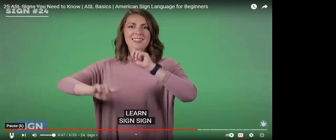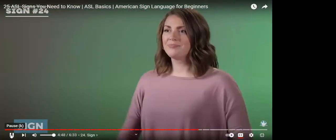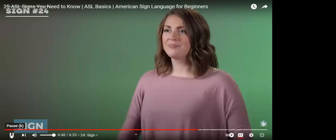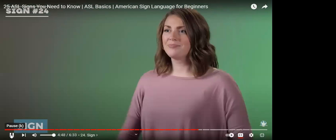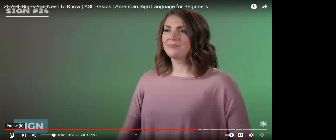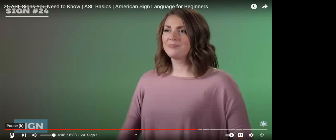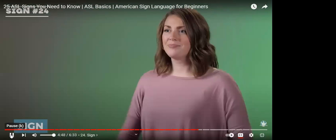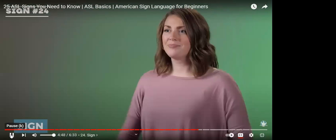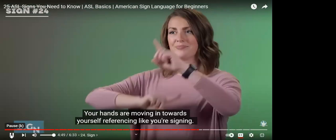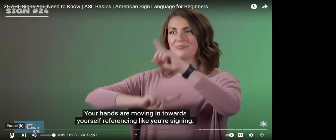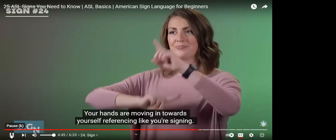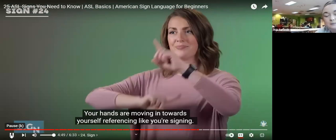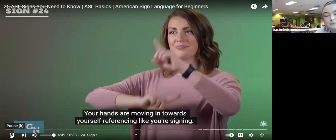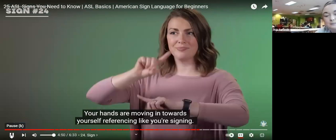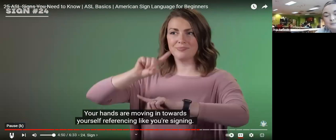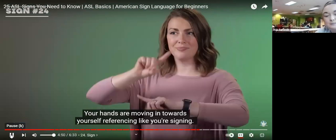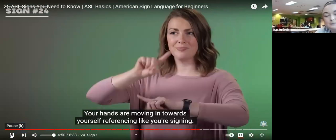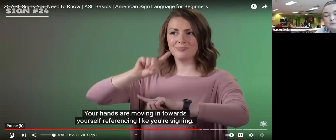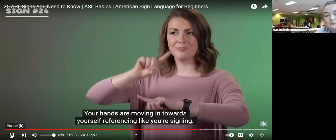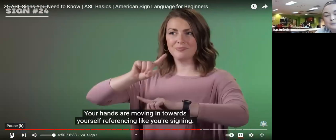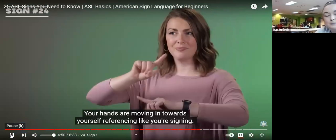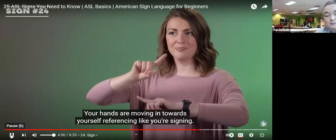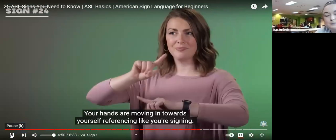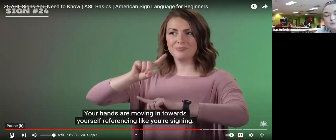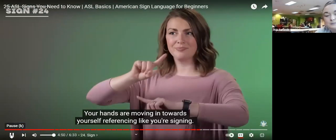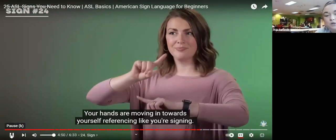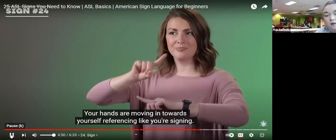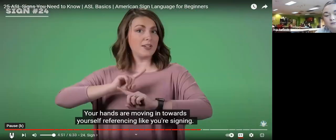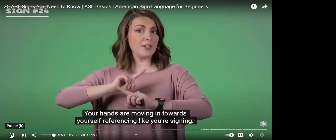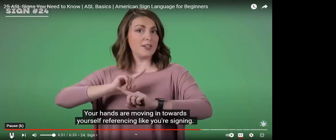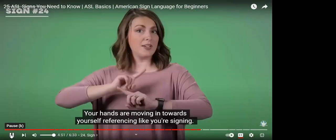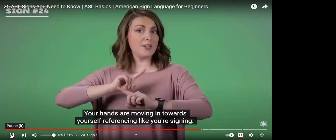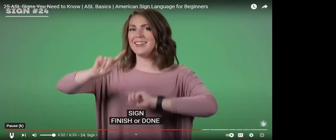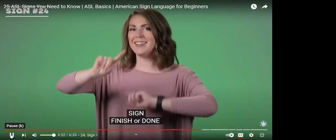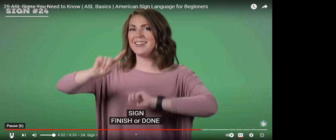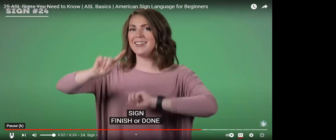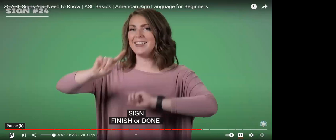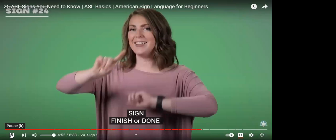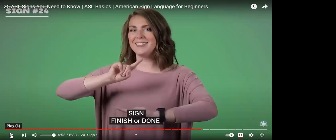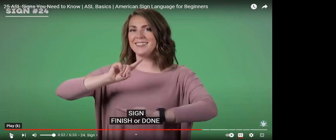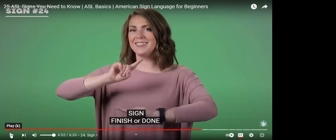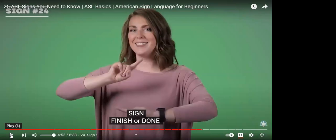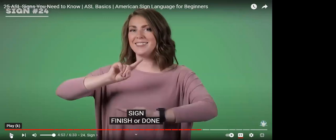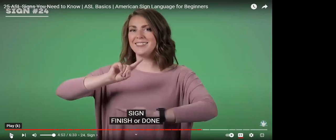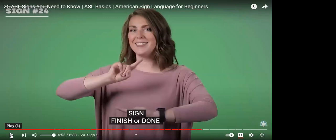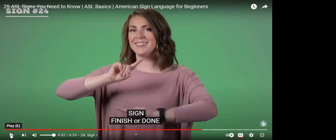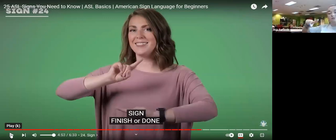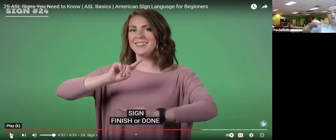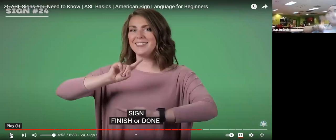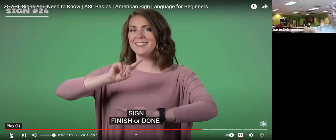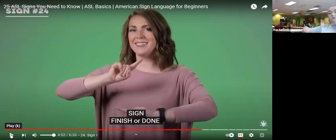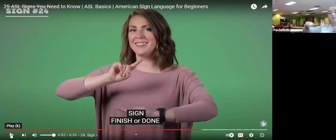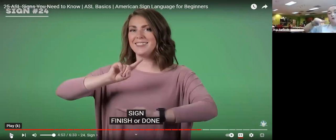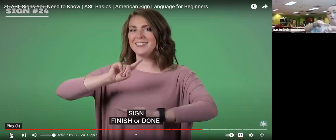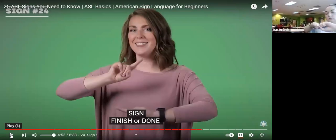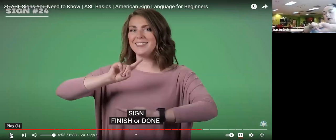your hands are moving in towards yourself referencing like you're signing fine so you're going to move them towards yourself